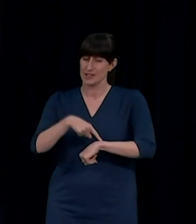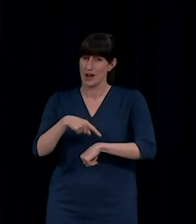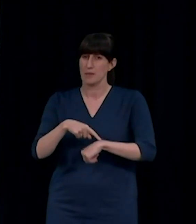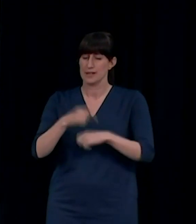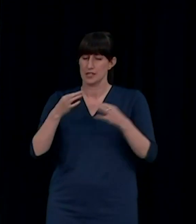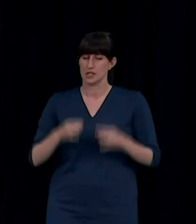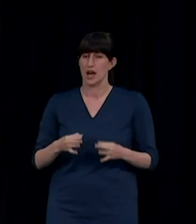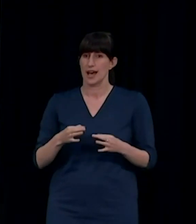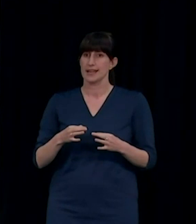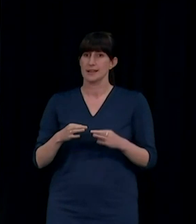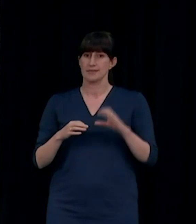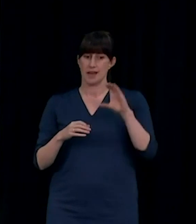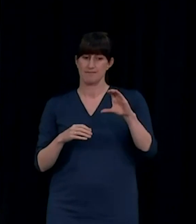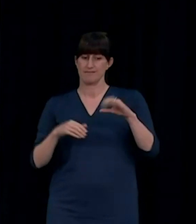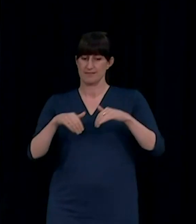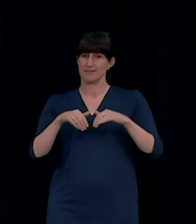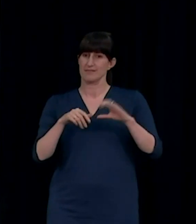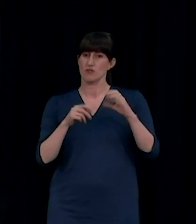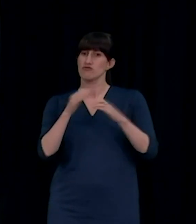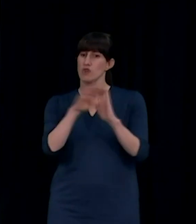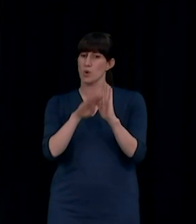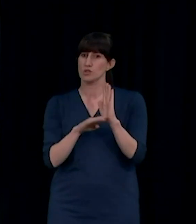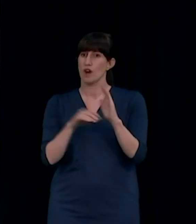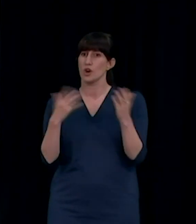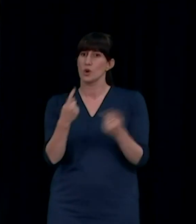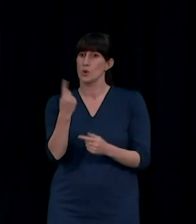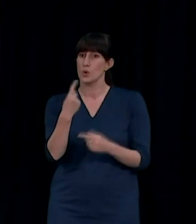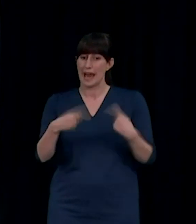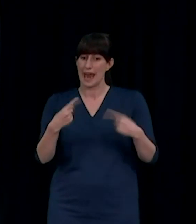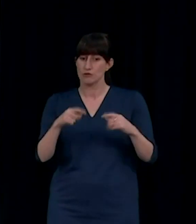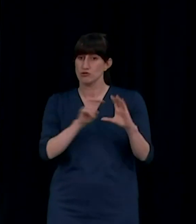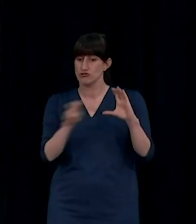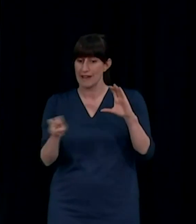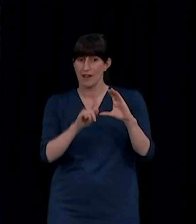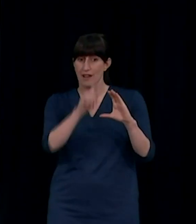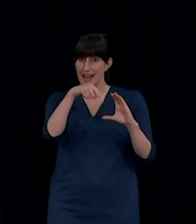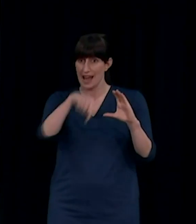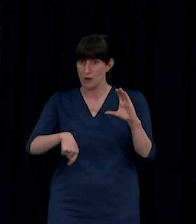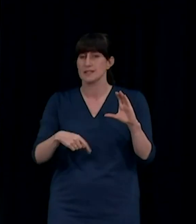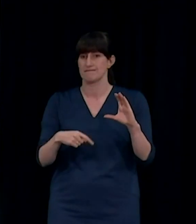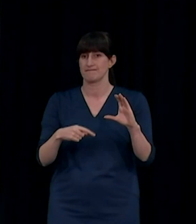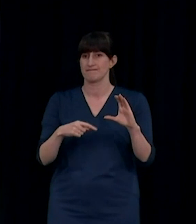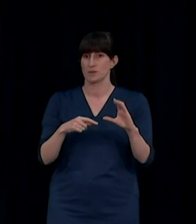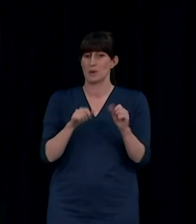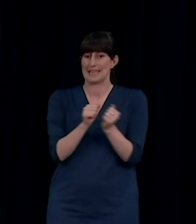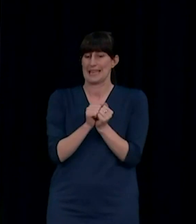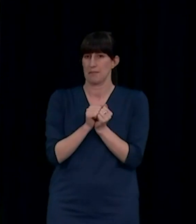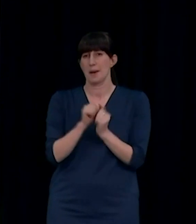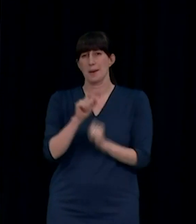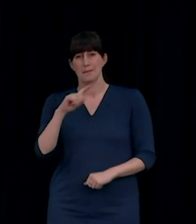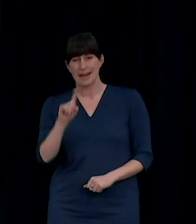relocate. To date, the Director-General of Health has been able to issue exemptions for a specific and genuinely urgent reason.